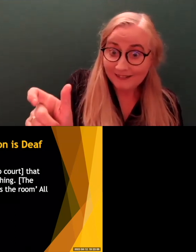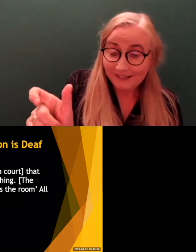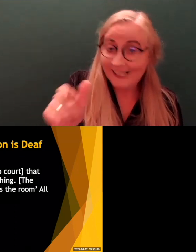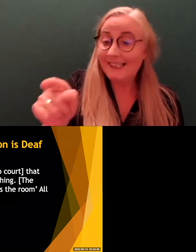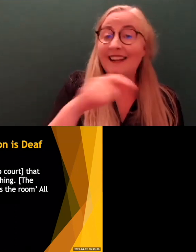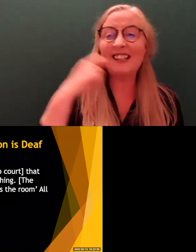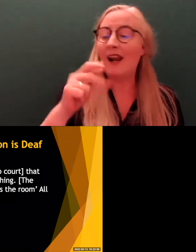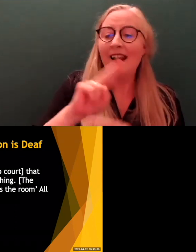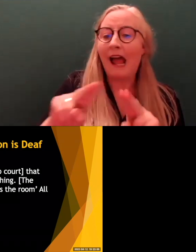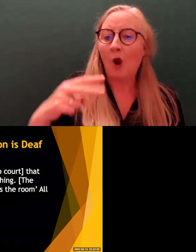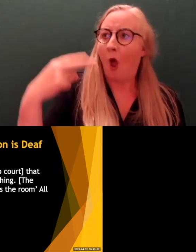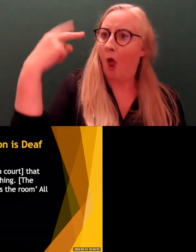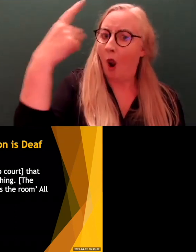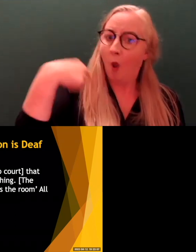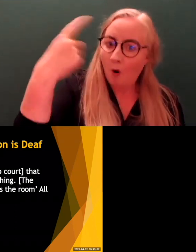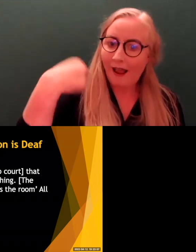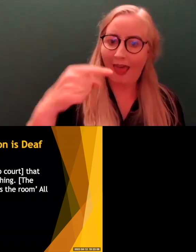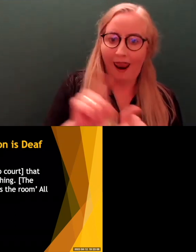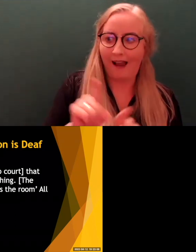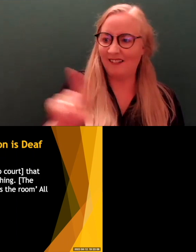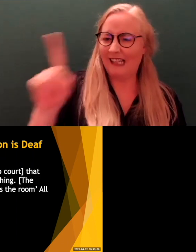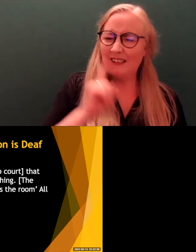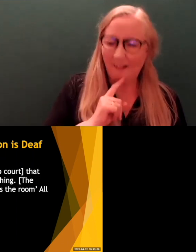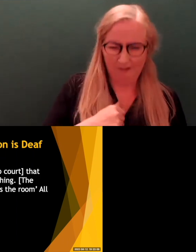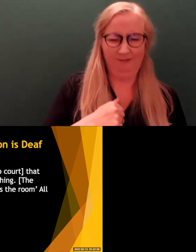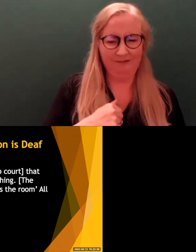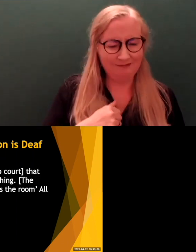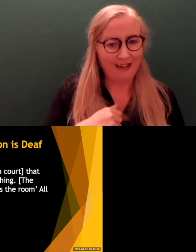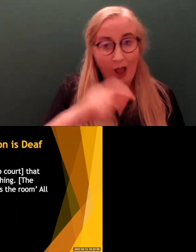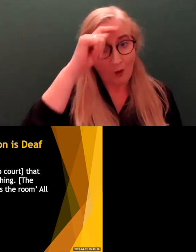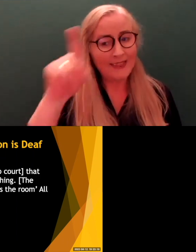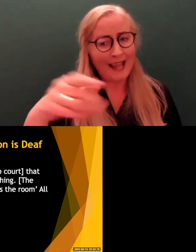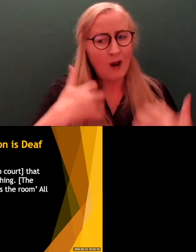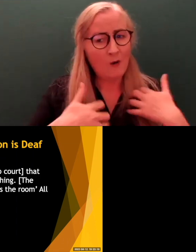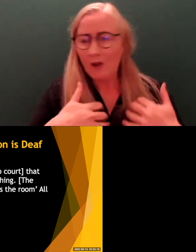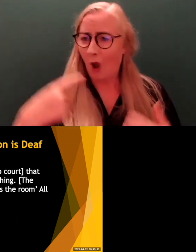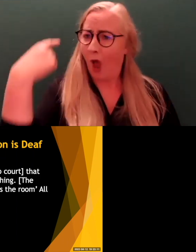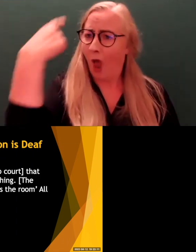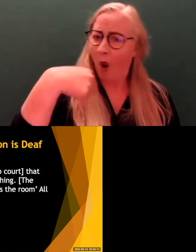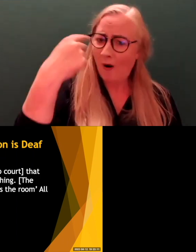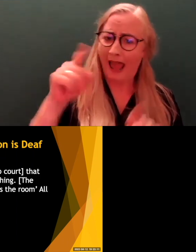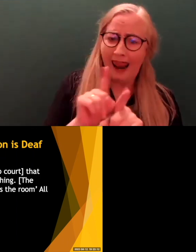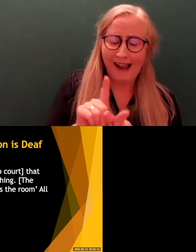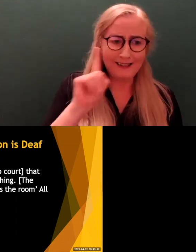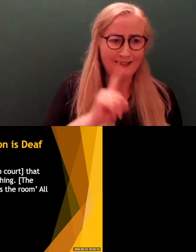And I thought that was really interesting because what does looking deaf mean? I don't know.